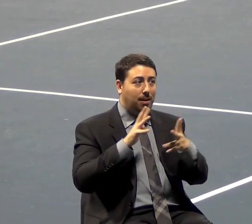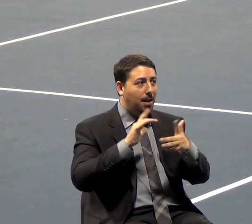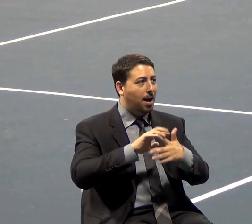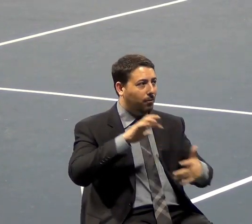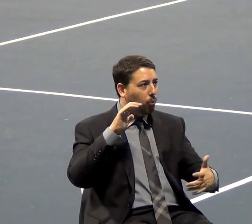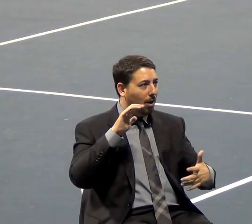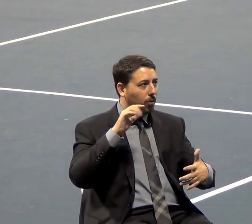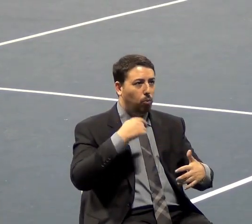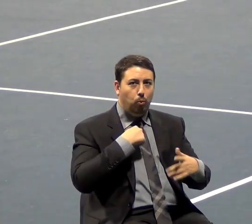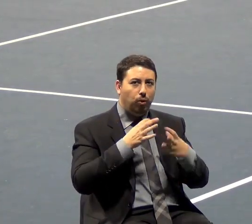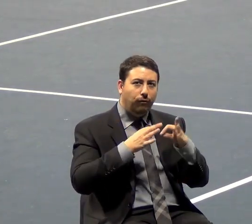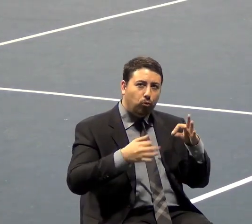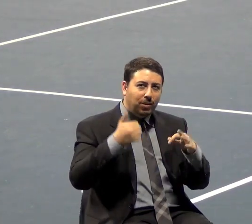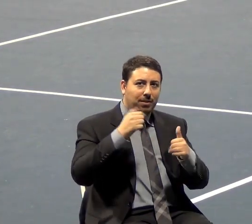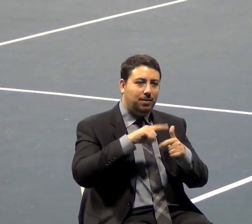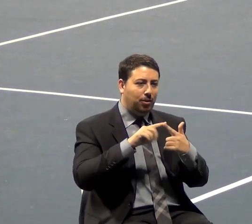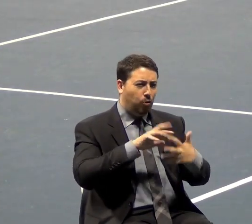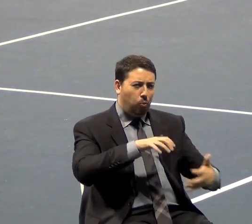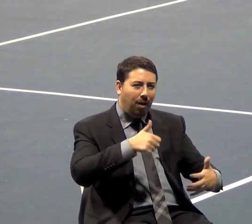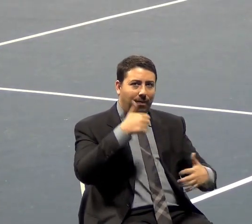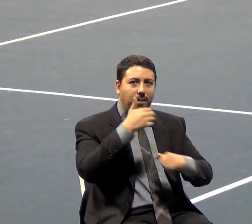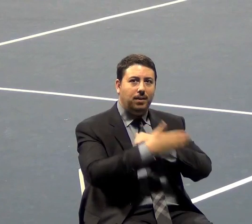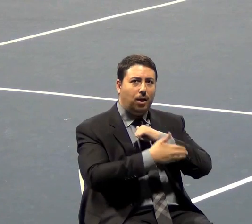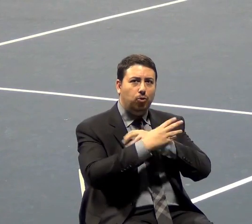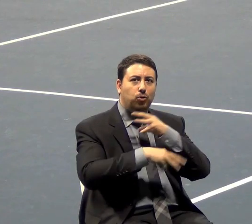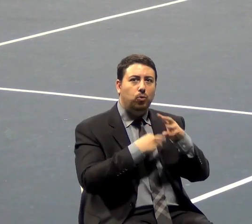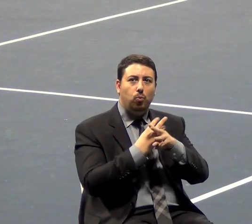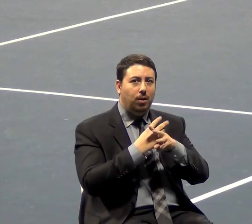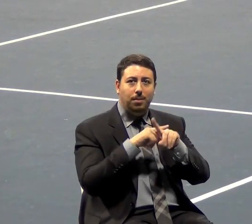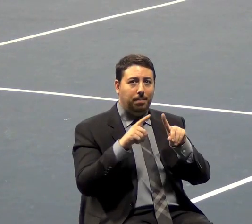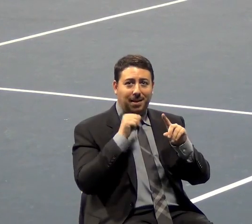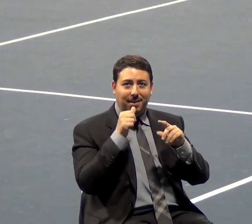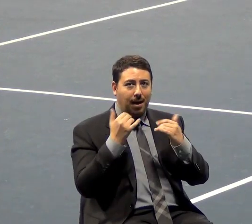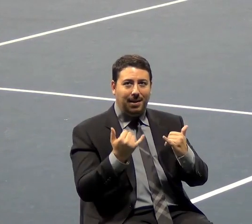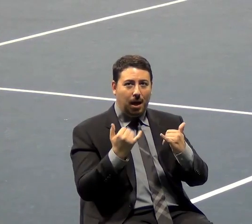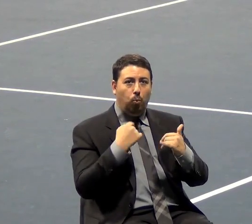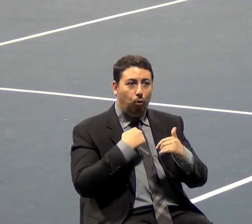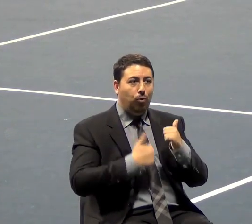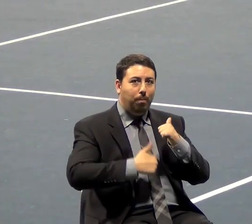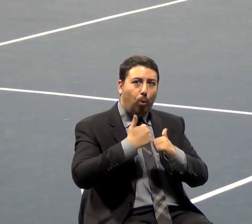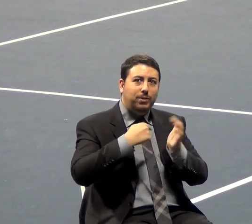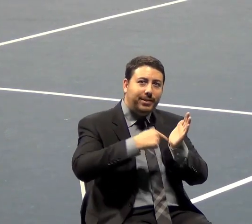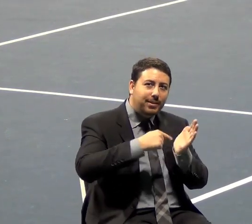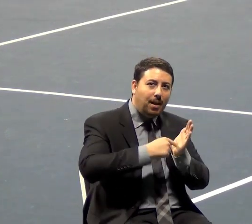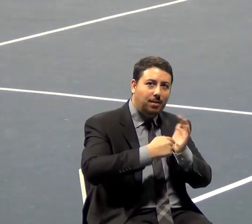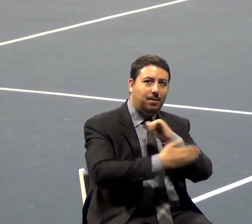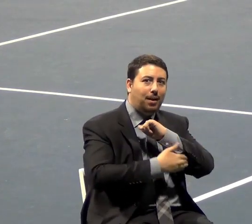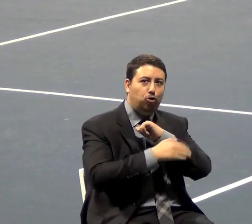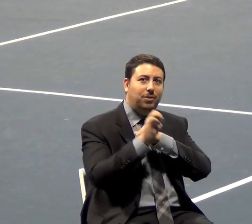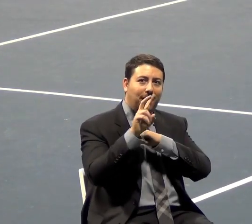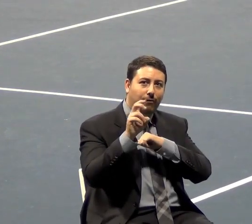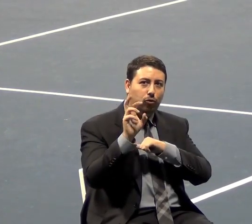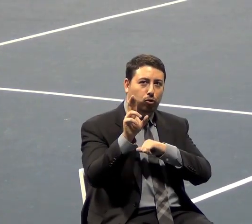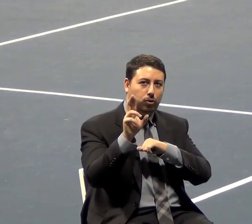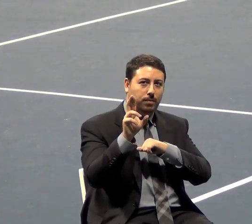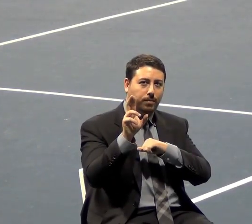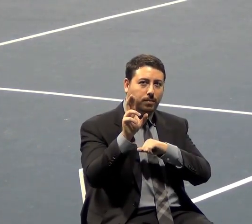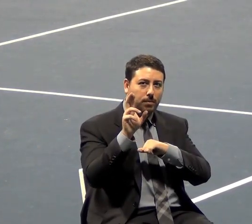country ever, but we're not that today because we're the most indebted country ever. So what happened was we